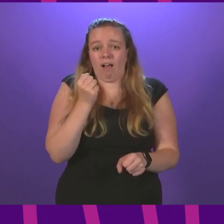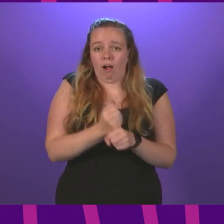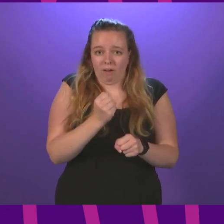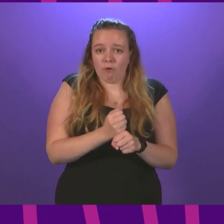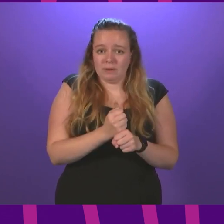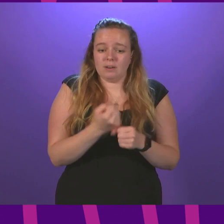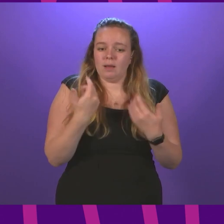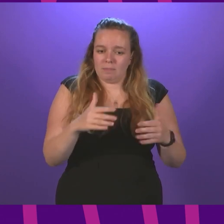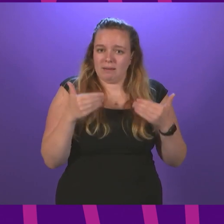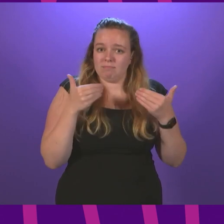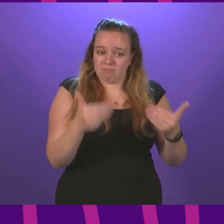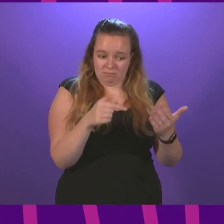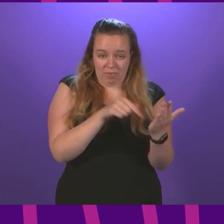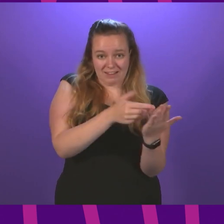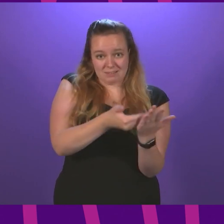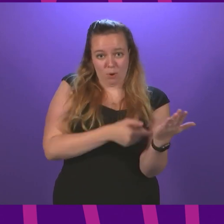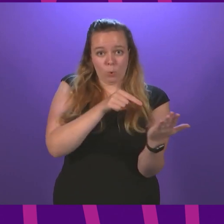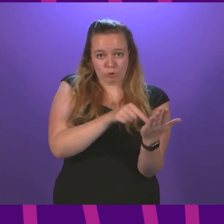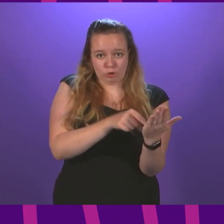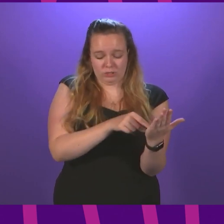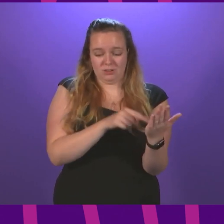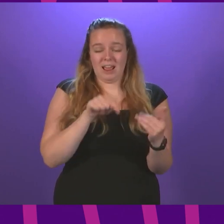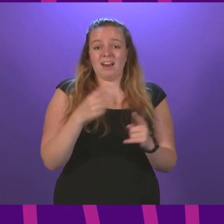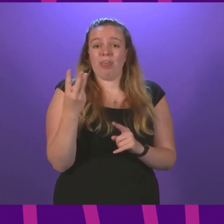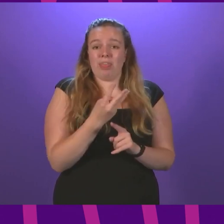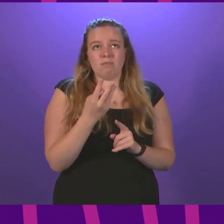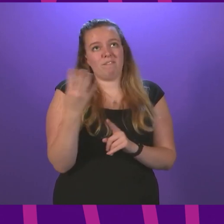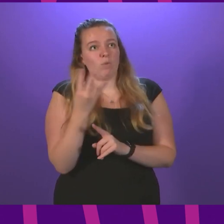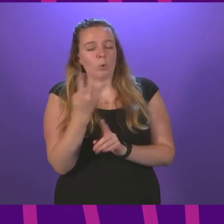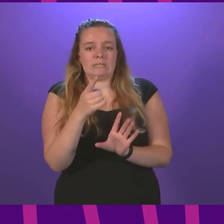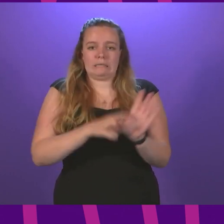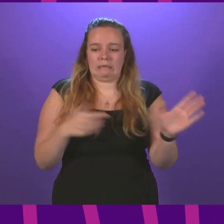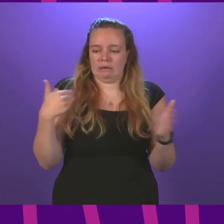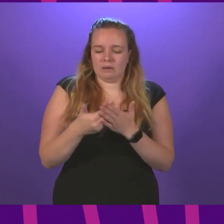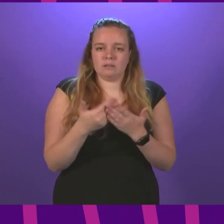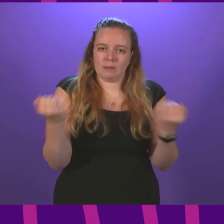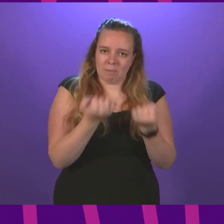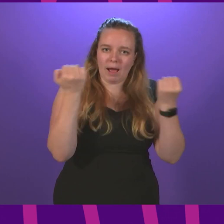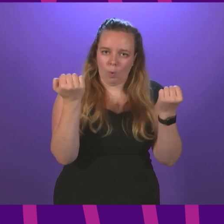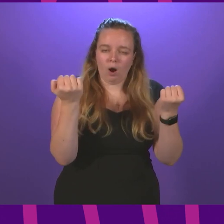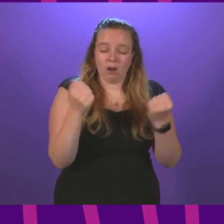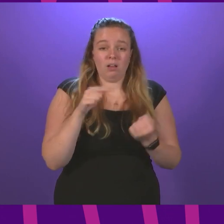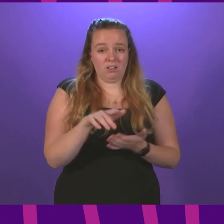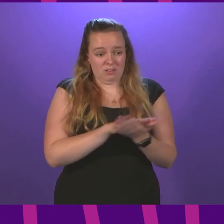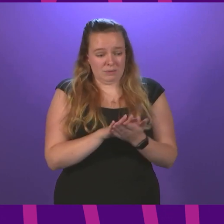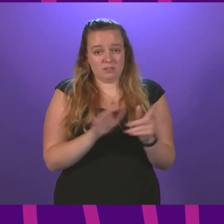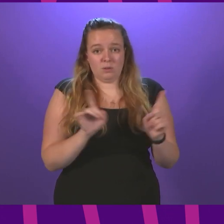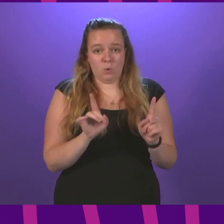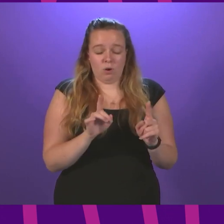SNP government has brought forward this motion in the wake of their 13 years in power. All that is left